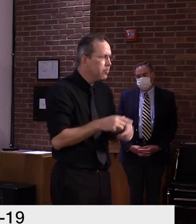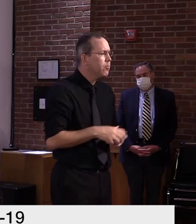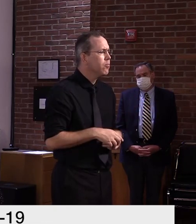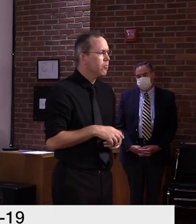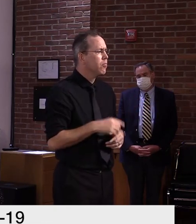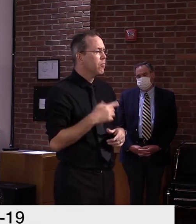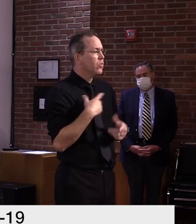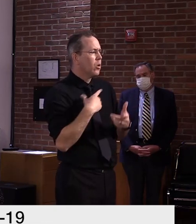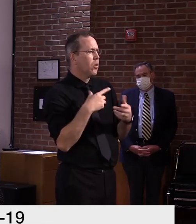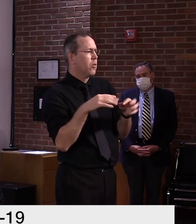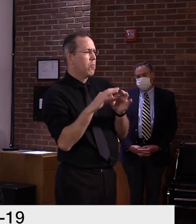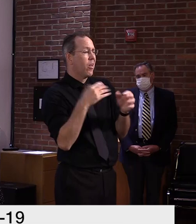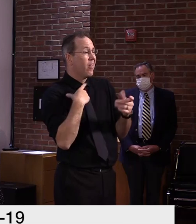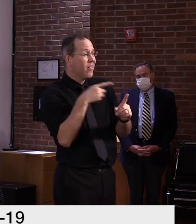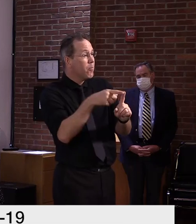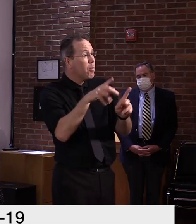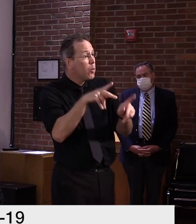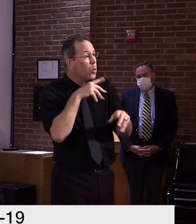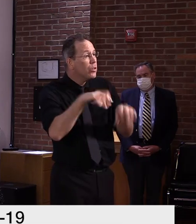confirmation.